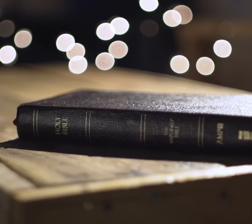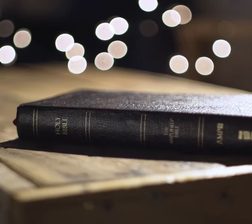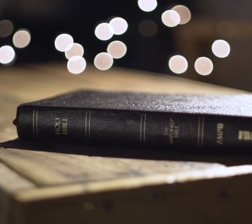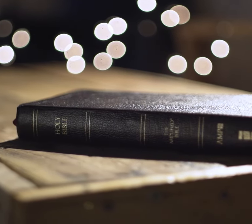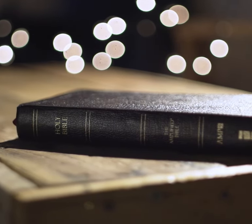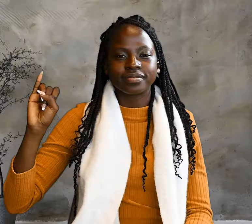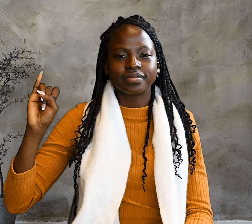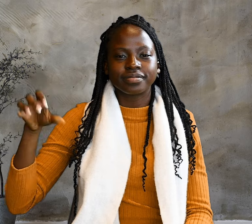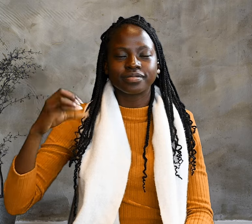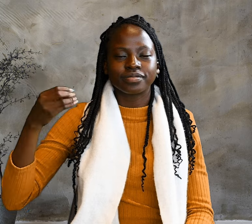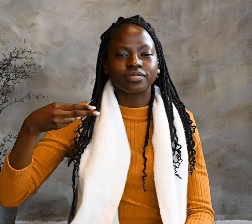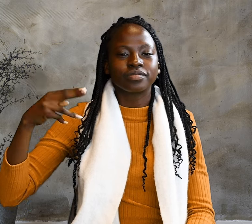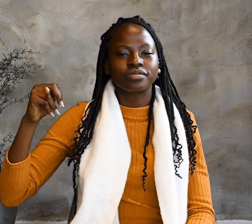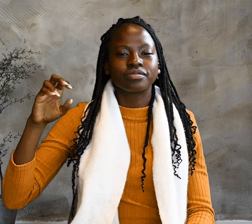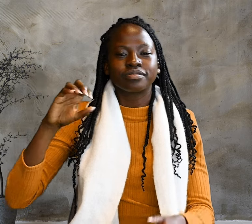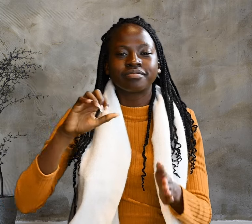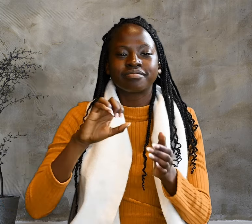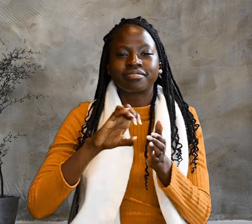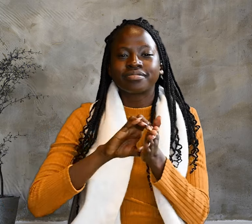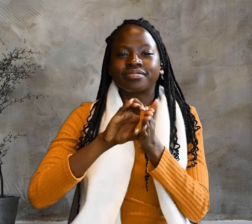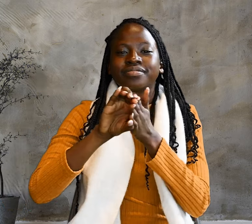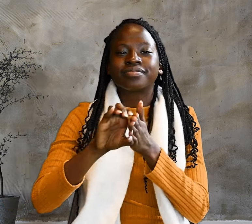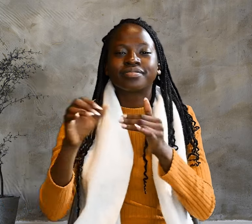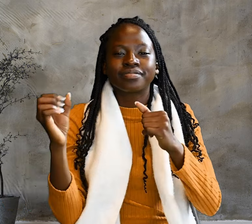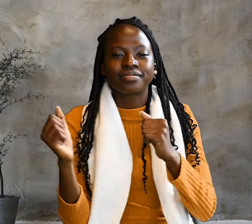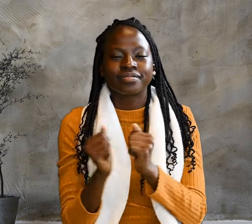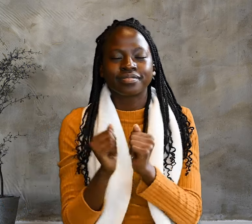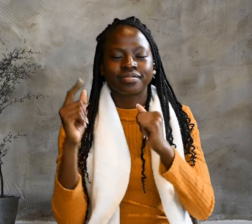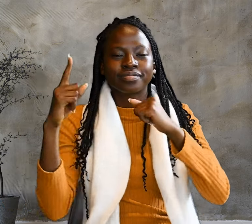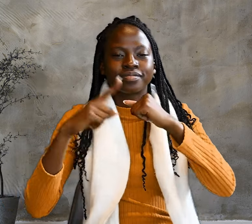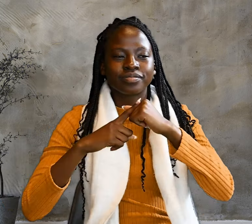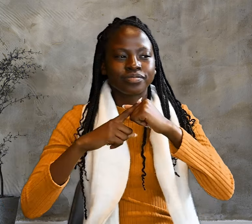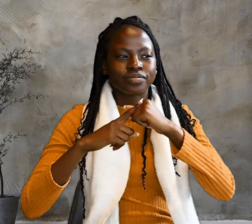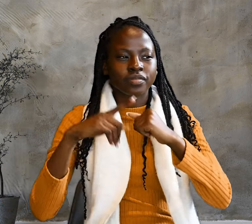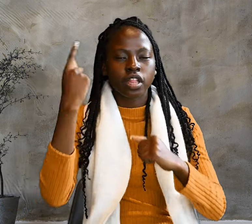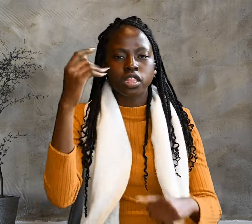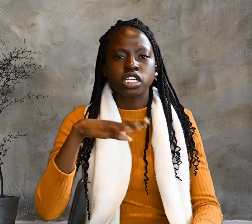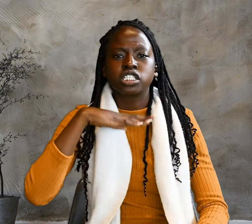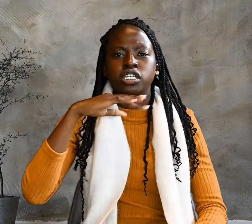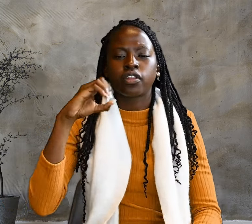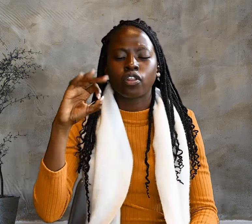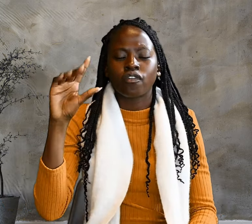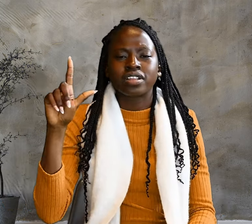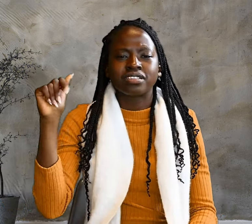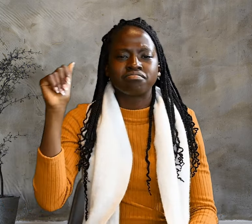John chapter 11, the death of Lazarus.